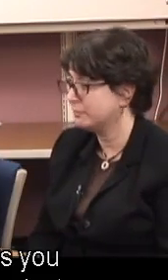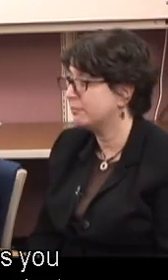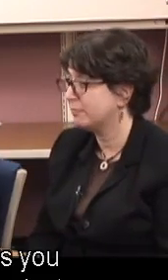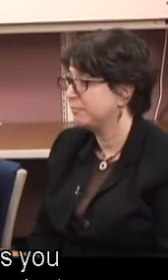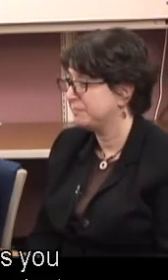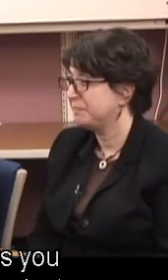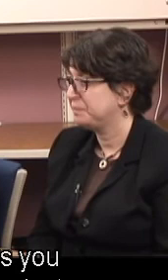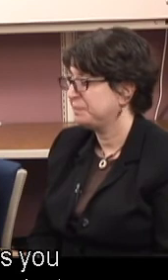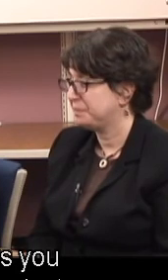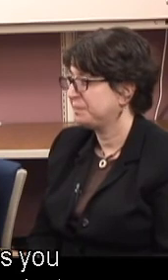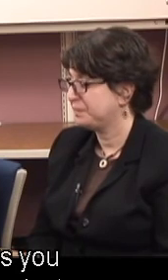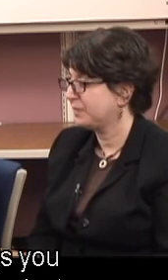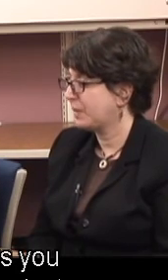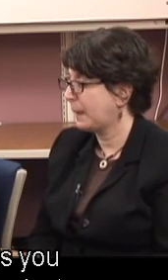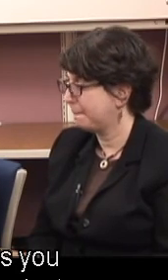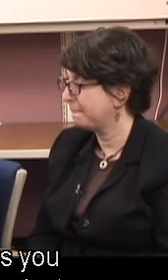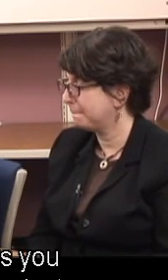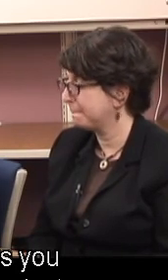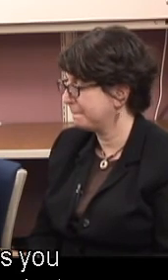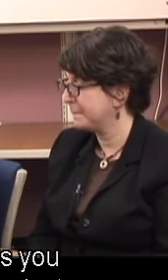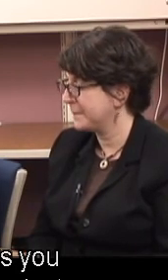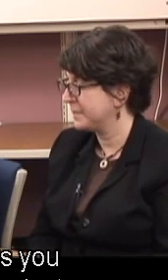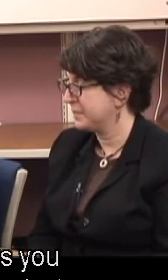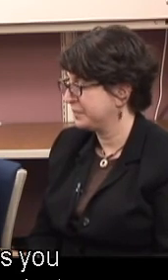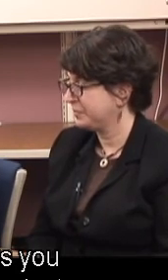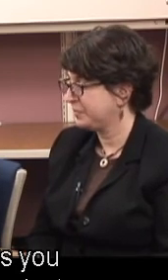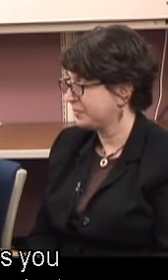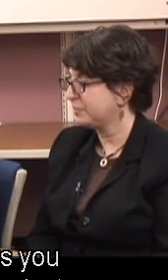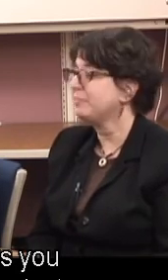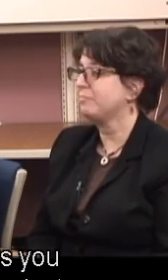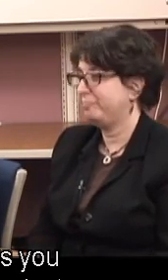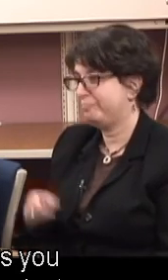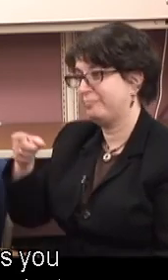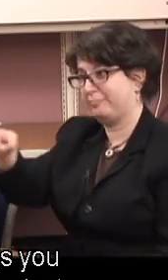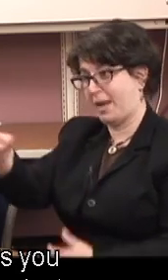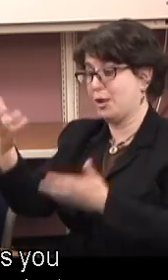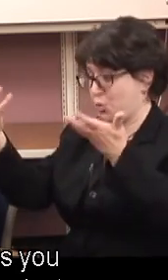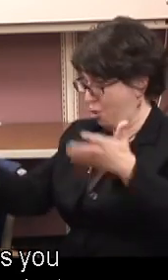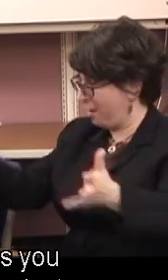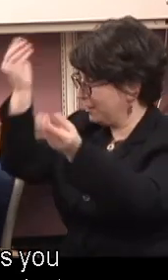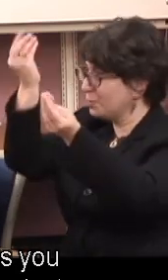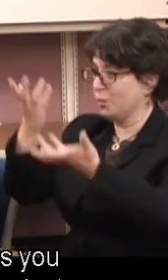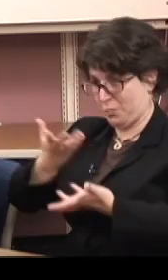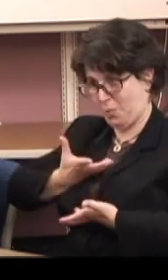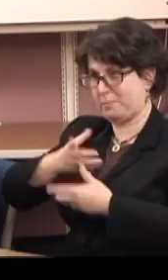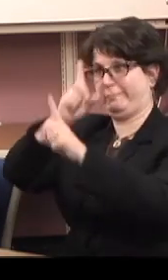Okay. Okay. Okay. And one of the things that you already know is that you want to look at working in a bakery.